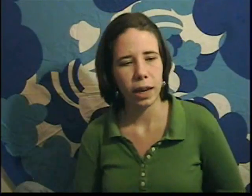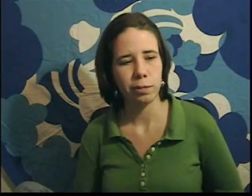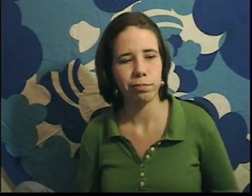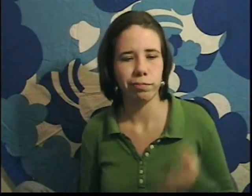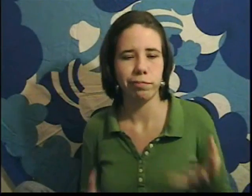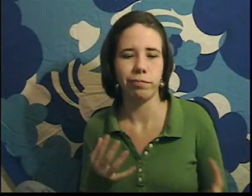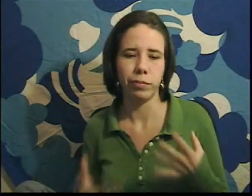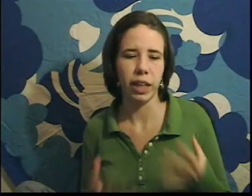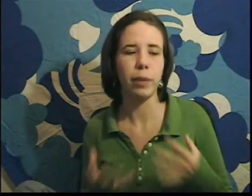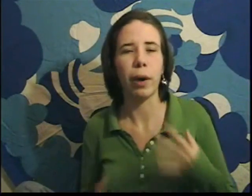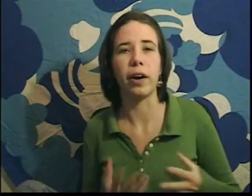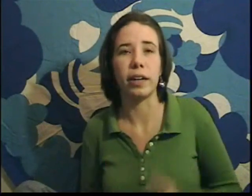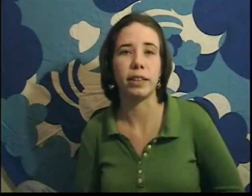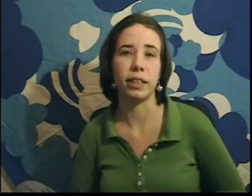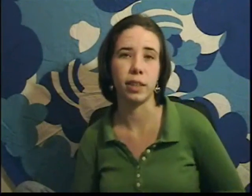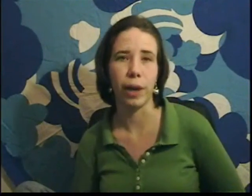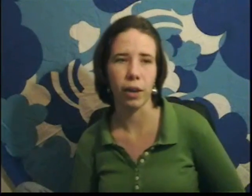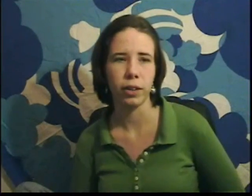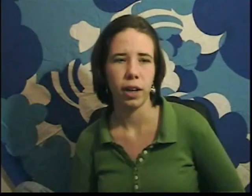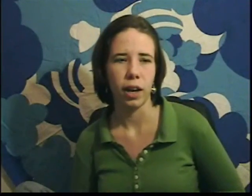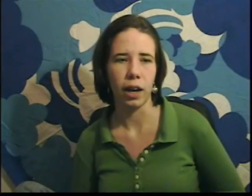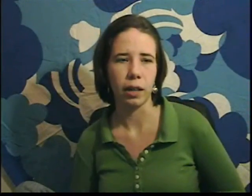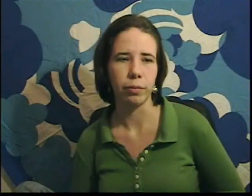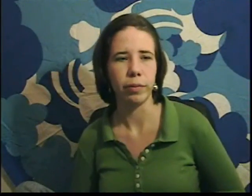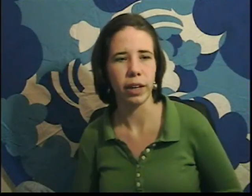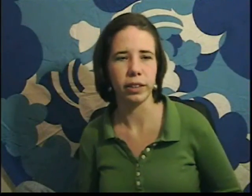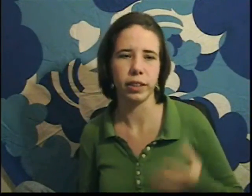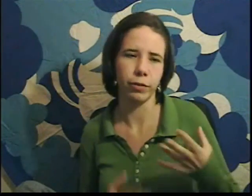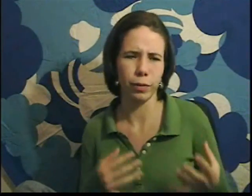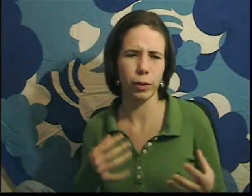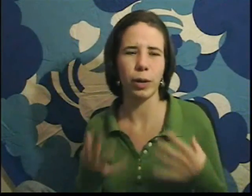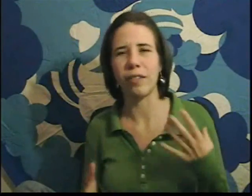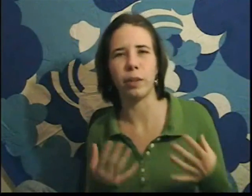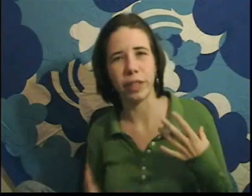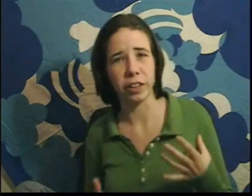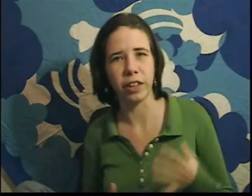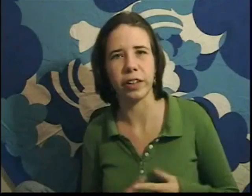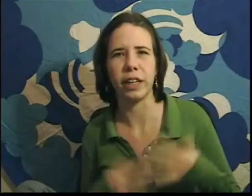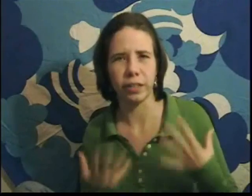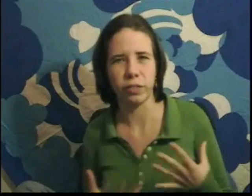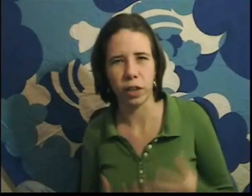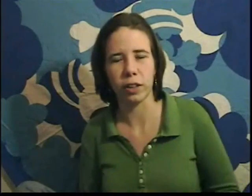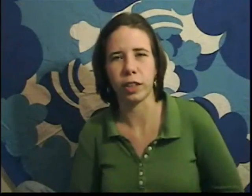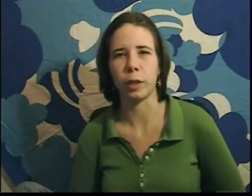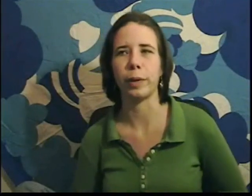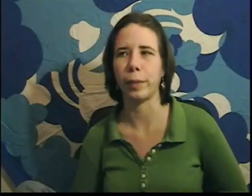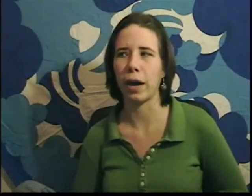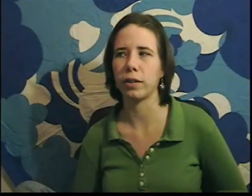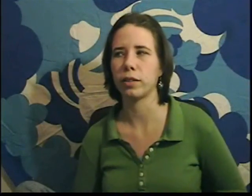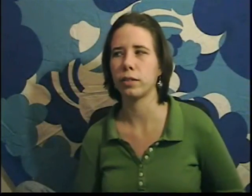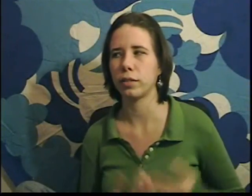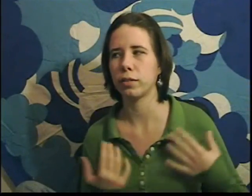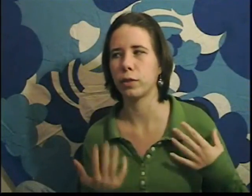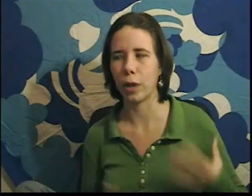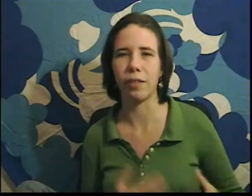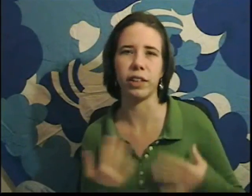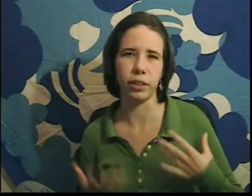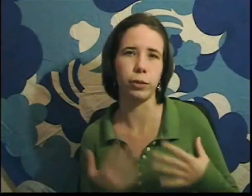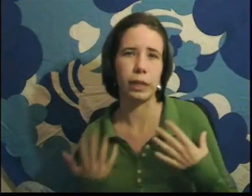in part at least about the idea of gravity being a theory, and I talked a little bit about gravity and Newton